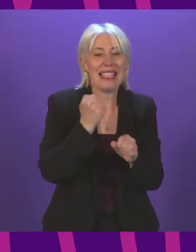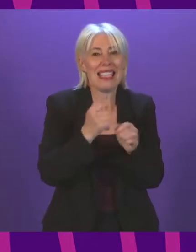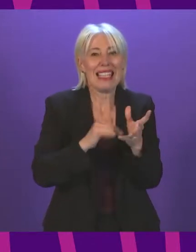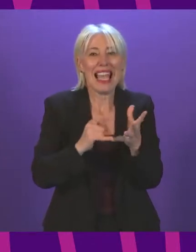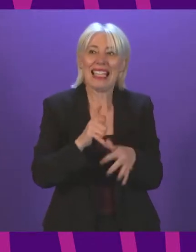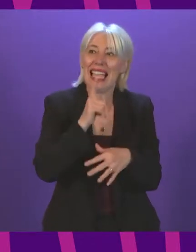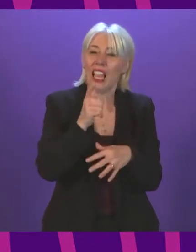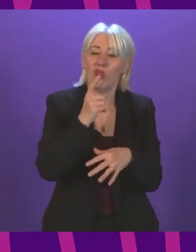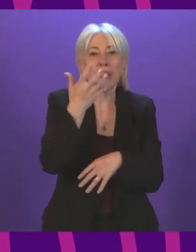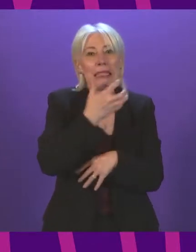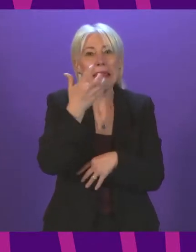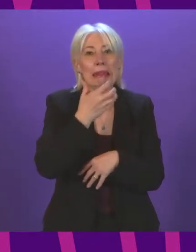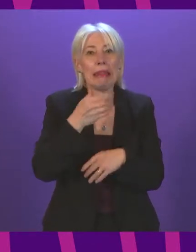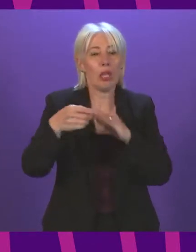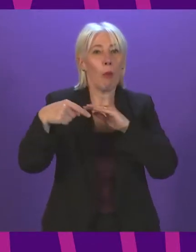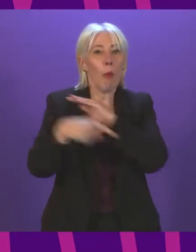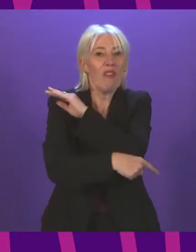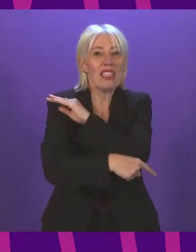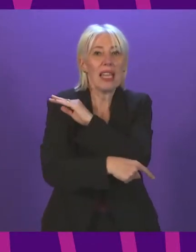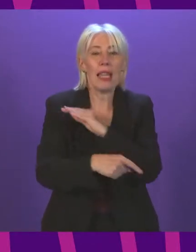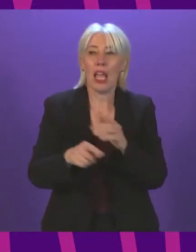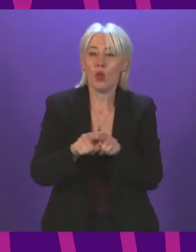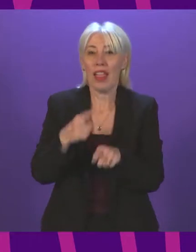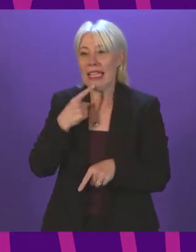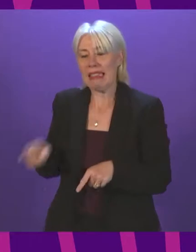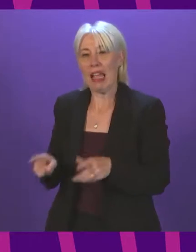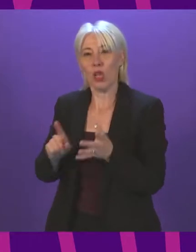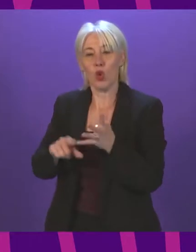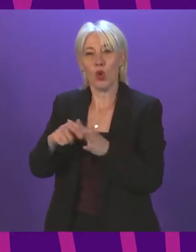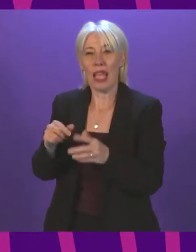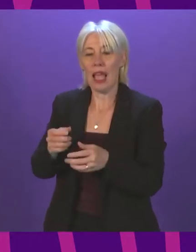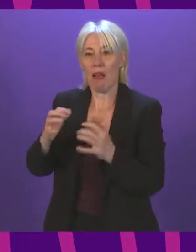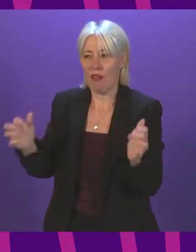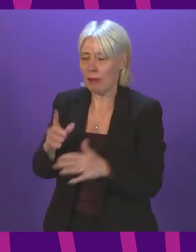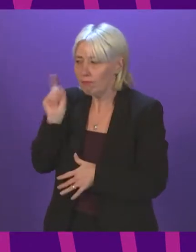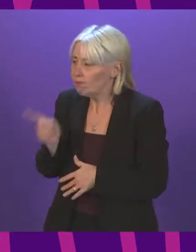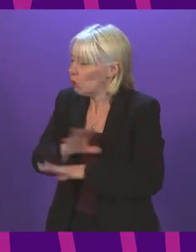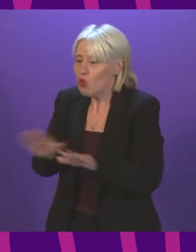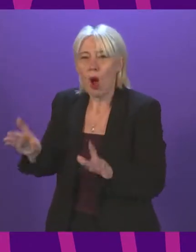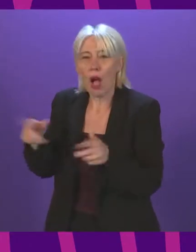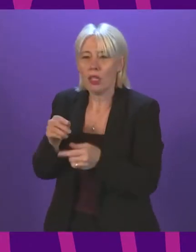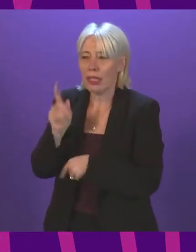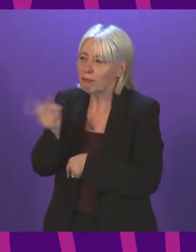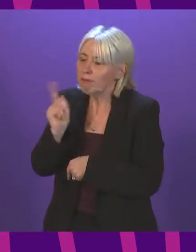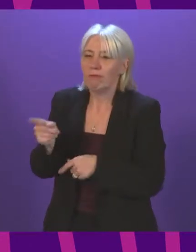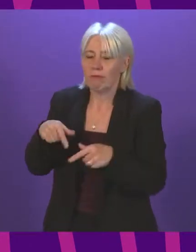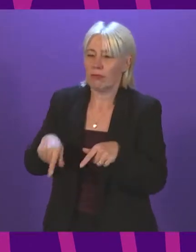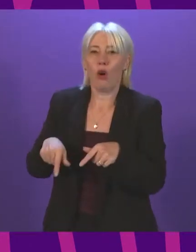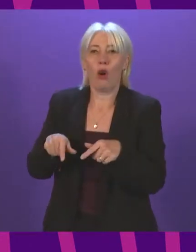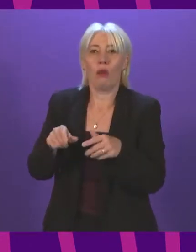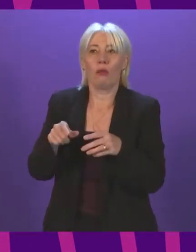me in calling the UK Government to stop penalising some of the most vulnerable people in our society during a global